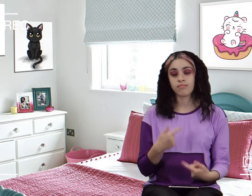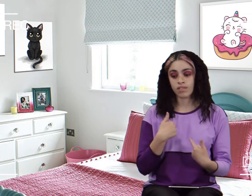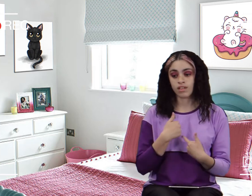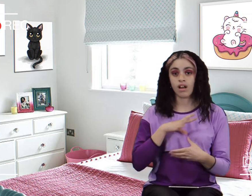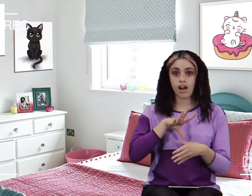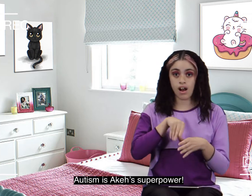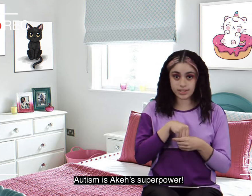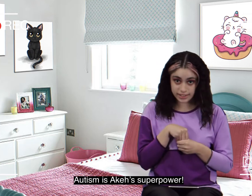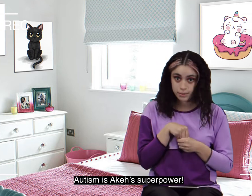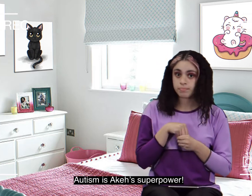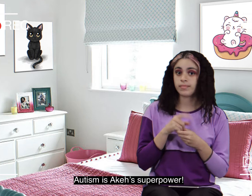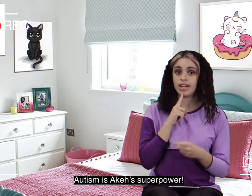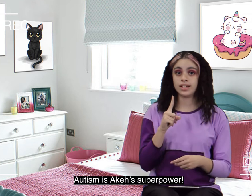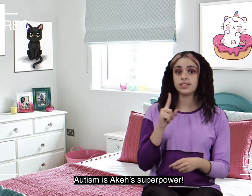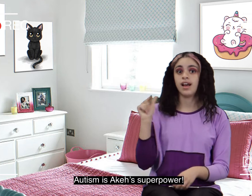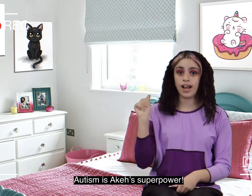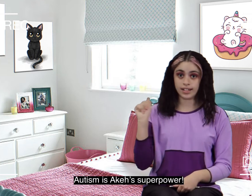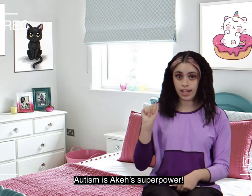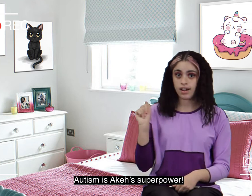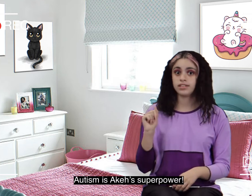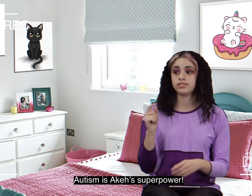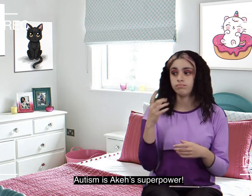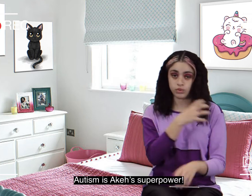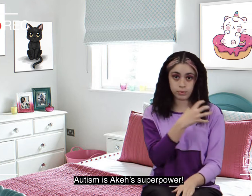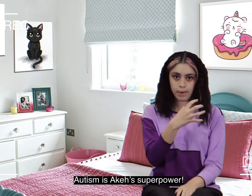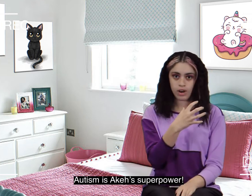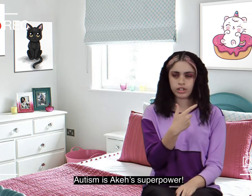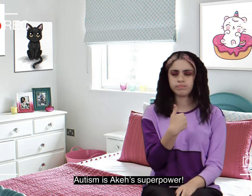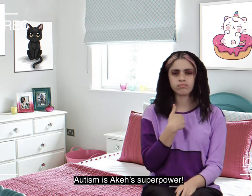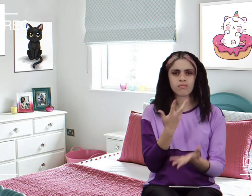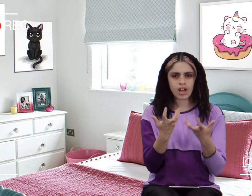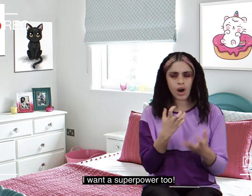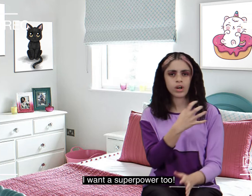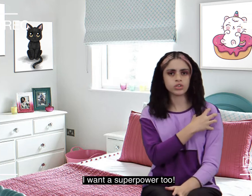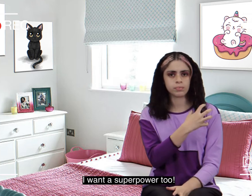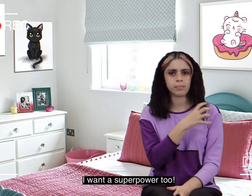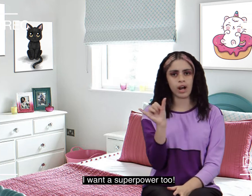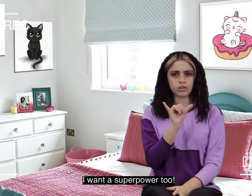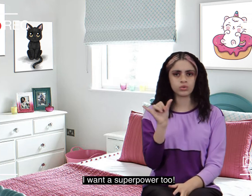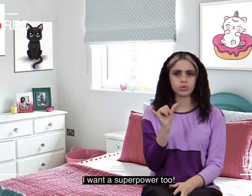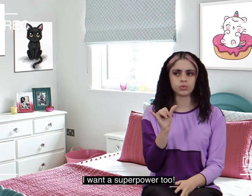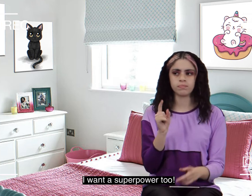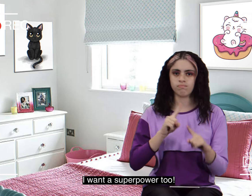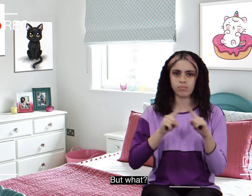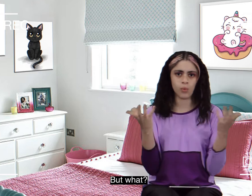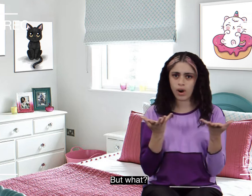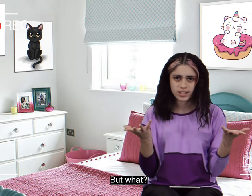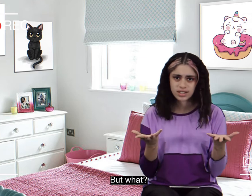our system is a chaos super power i want super power to for what